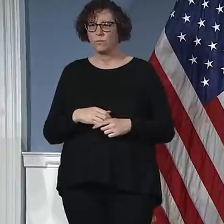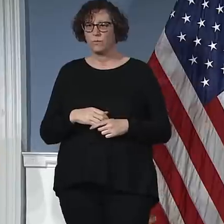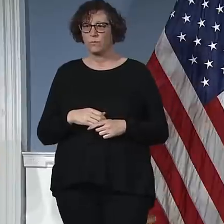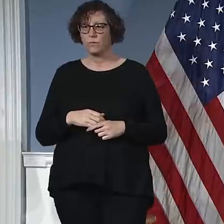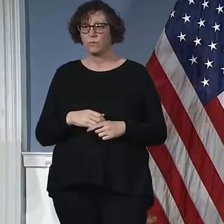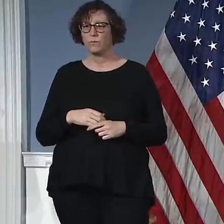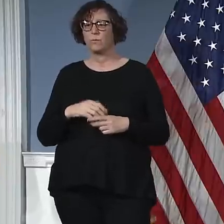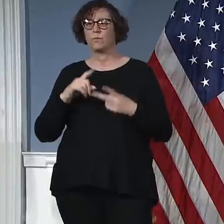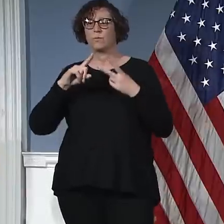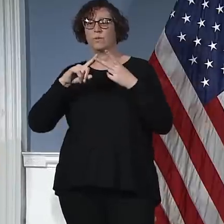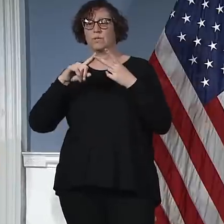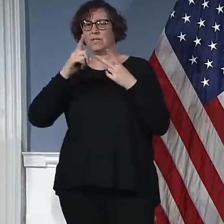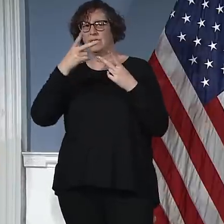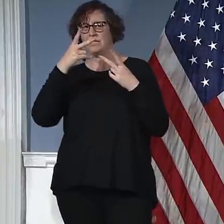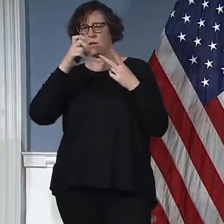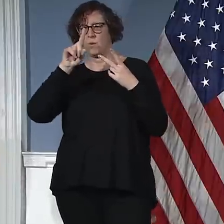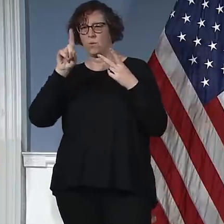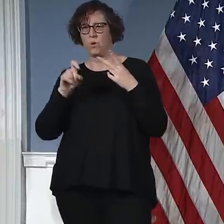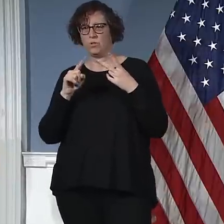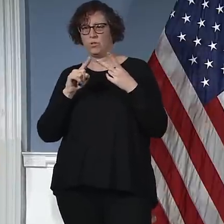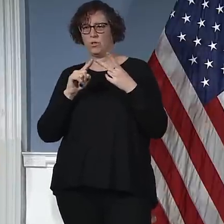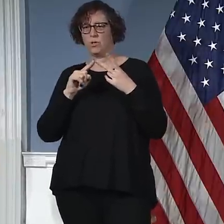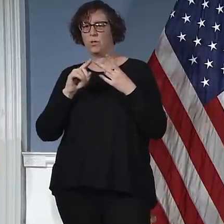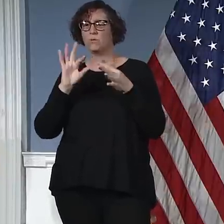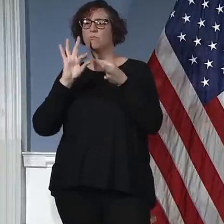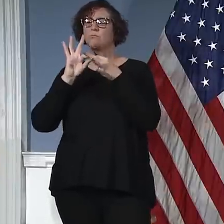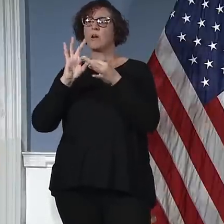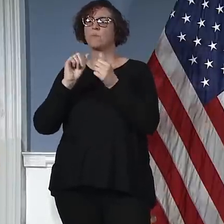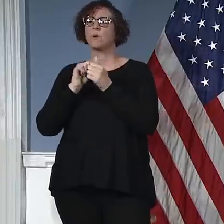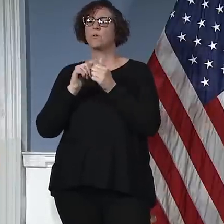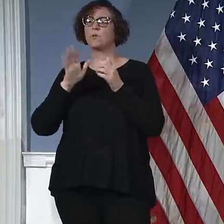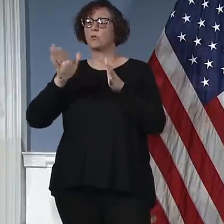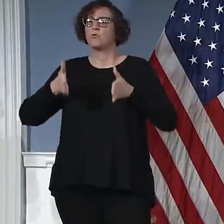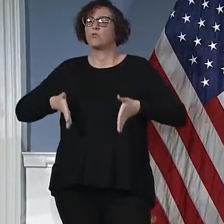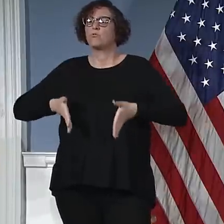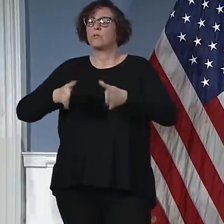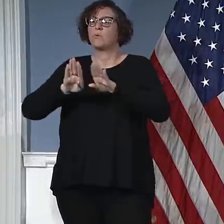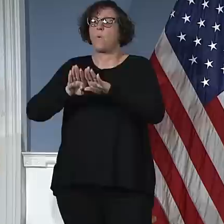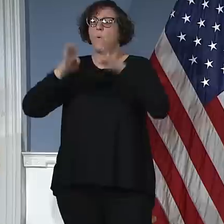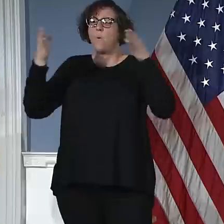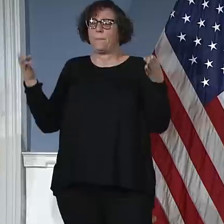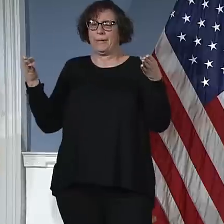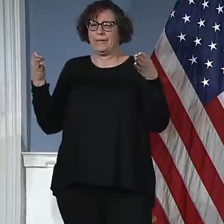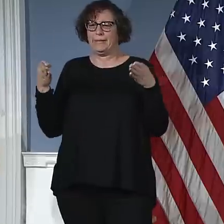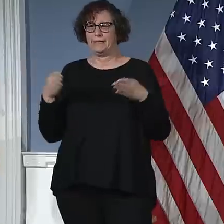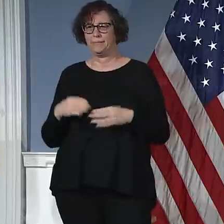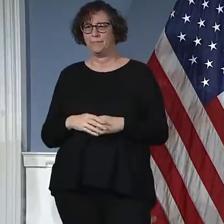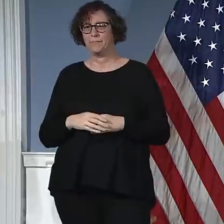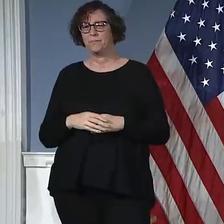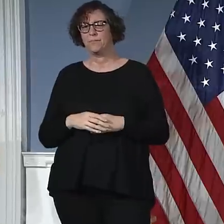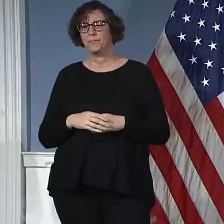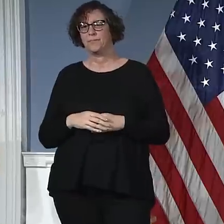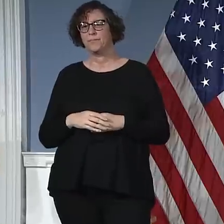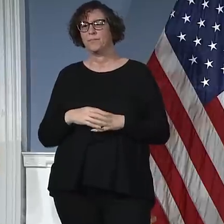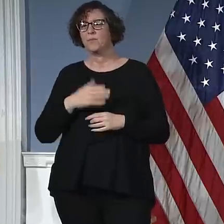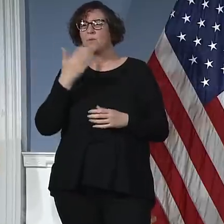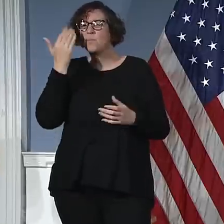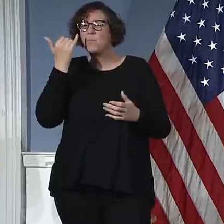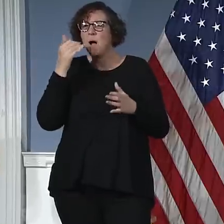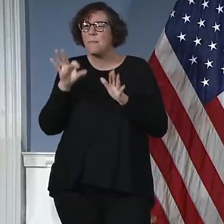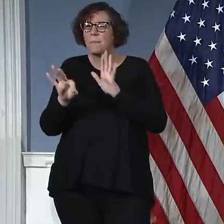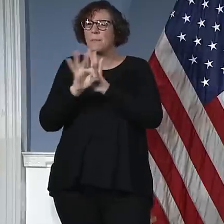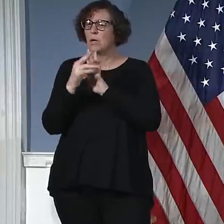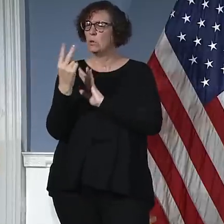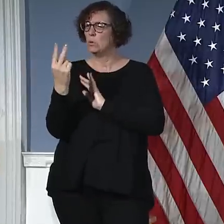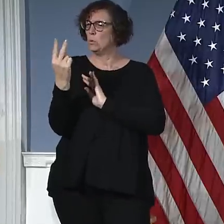Mr. Mayor, about the street closings. Why only do two streets per borough? And do you have